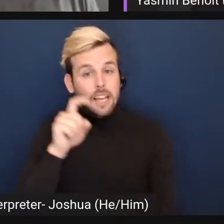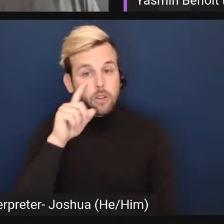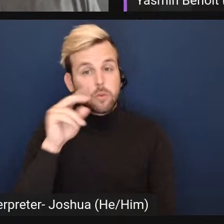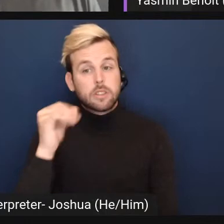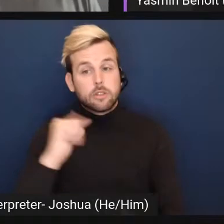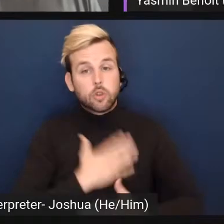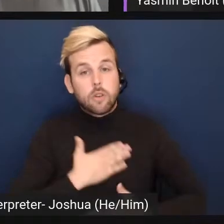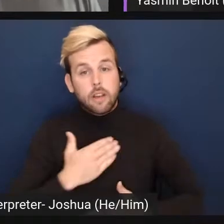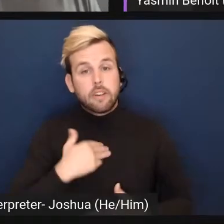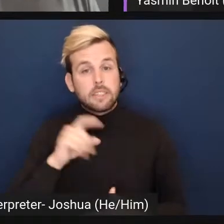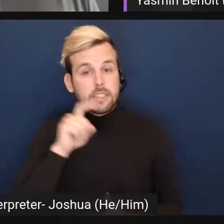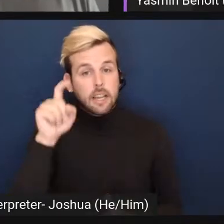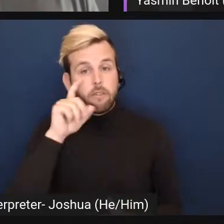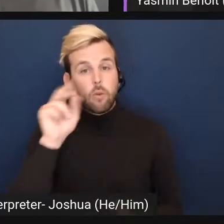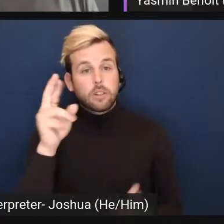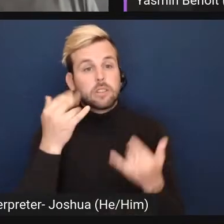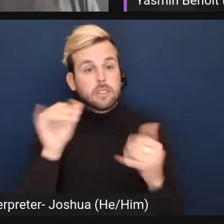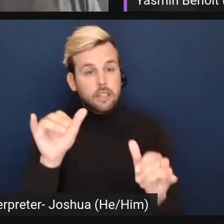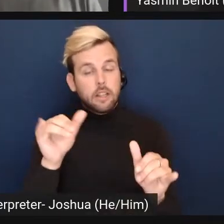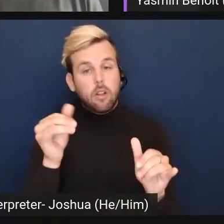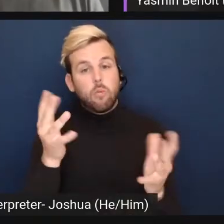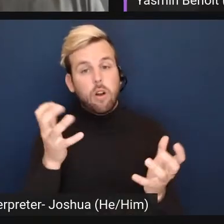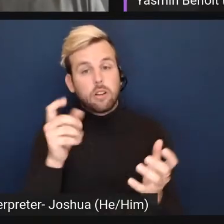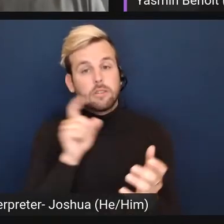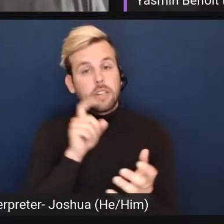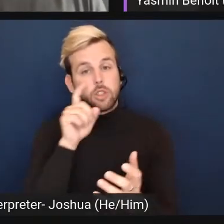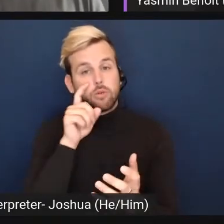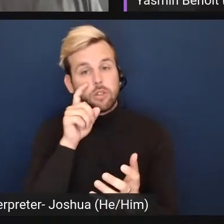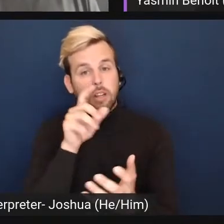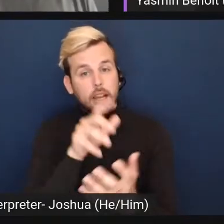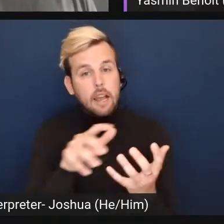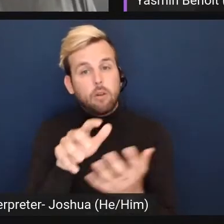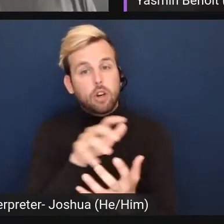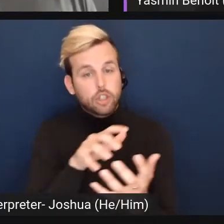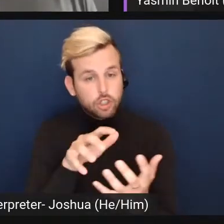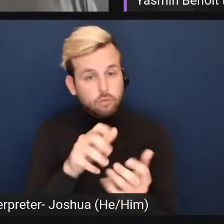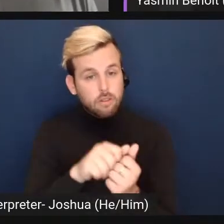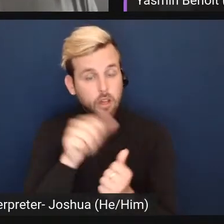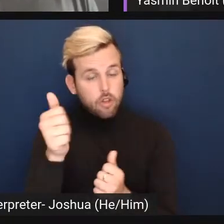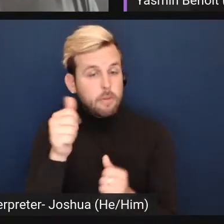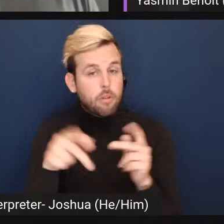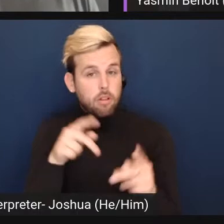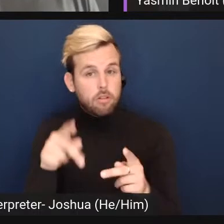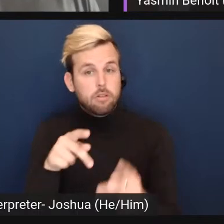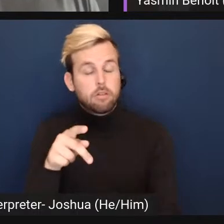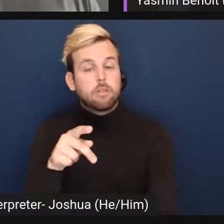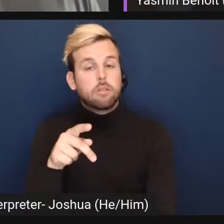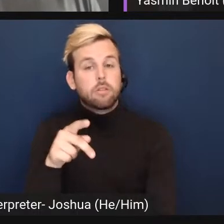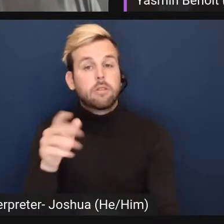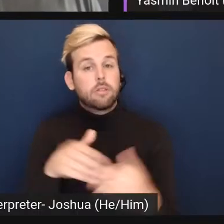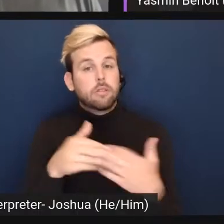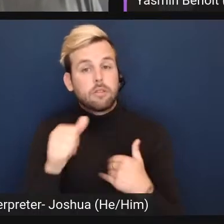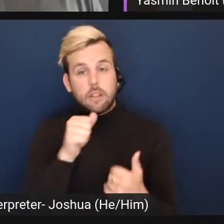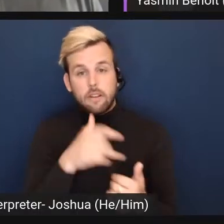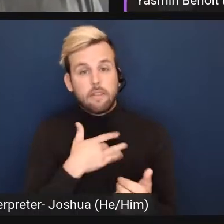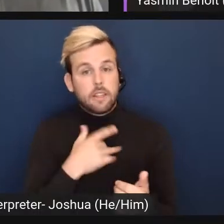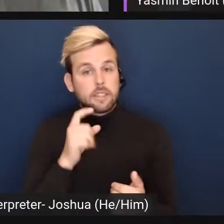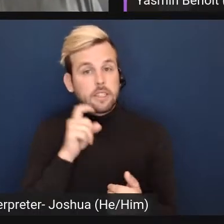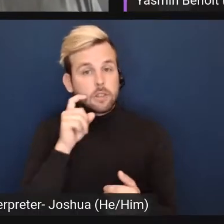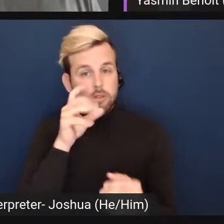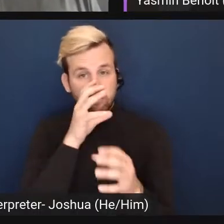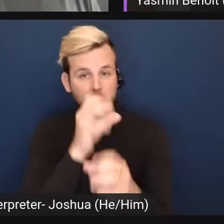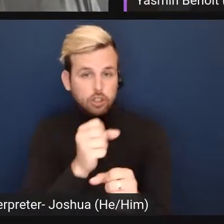enjoy having sex or still seek out sexual encounters with other people despite not feeling sexual attraction